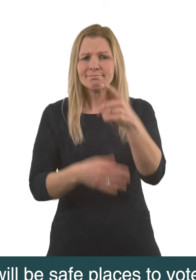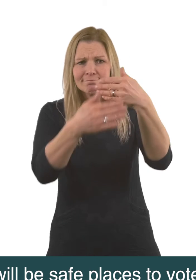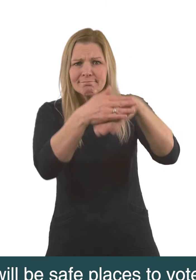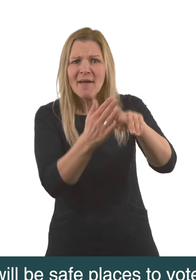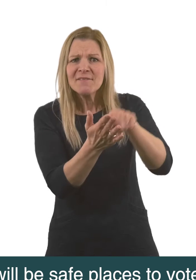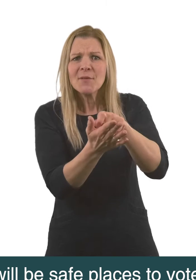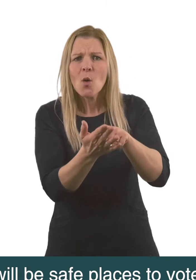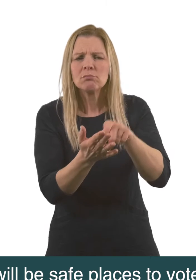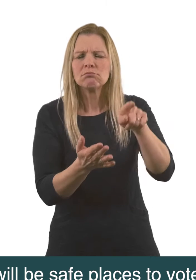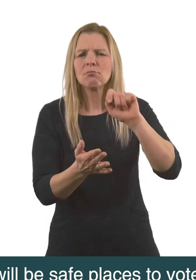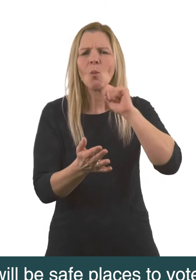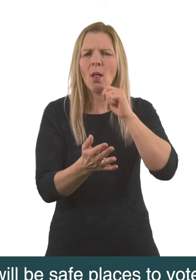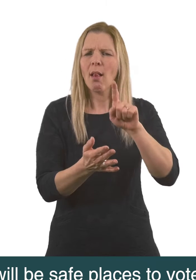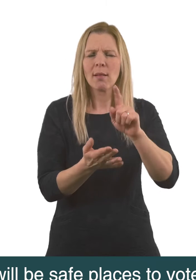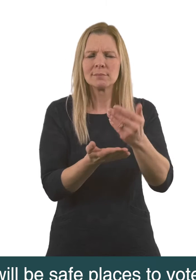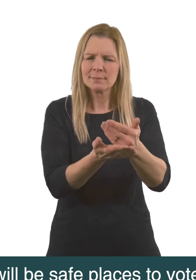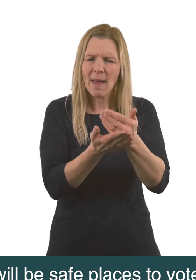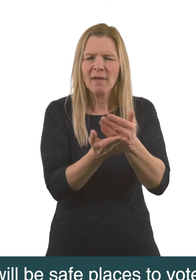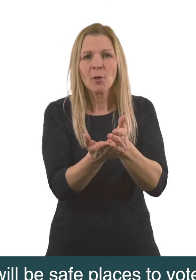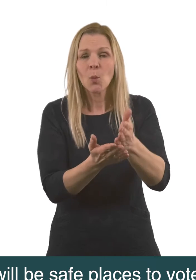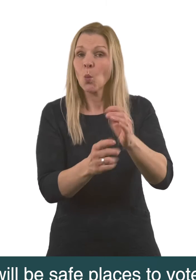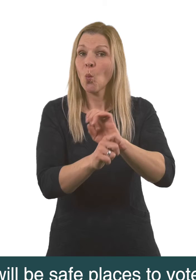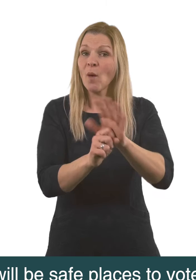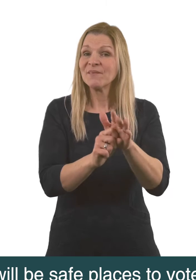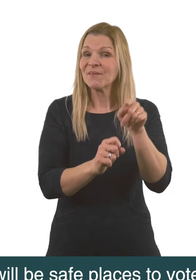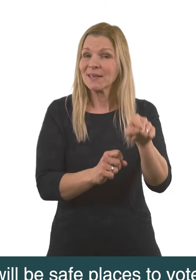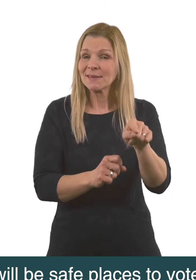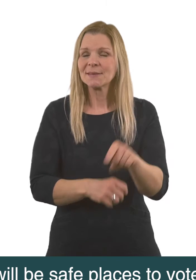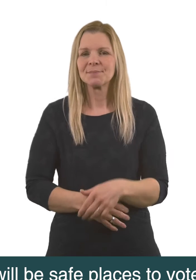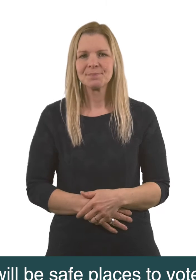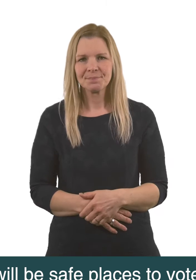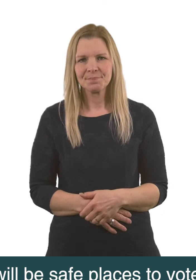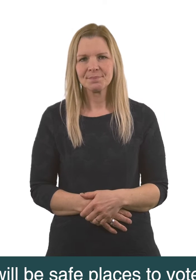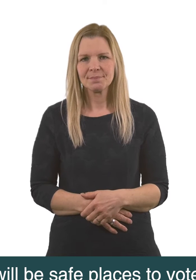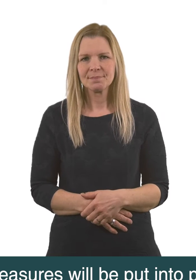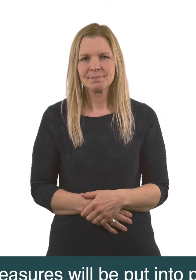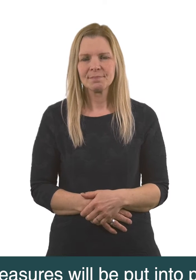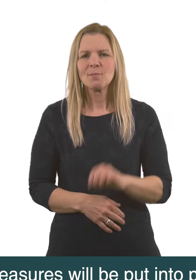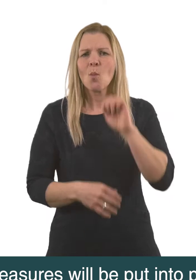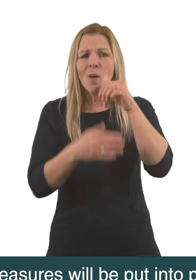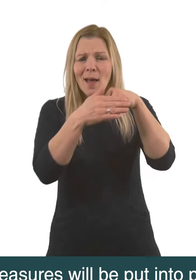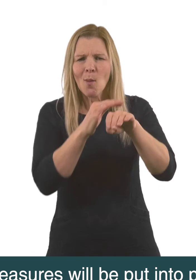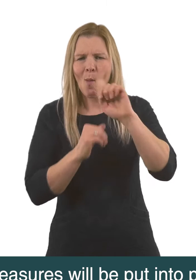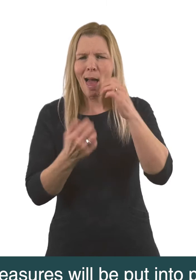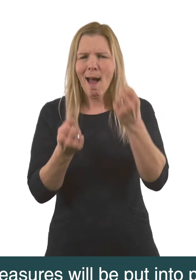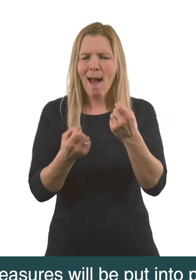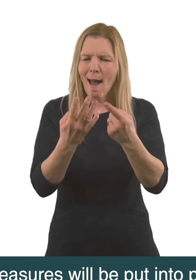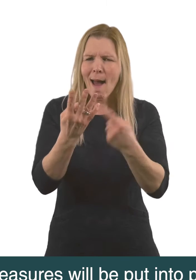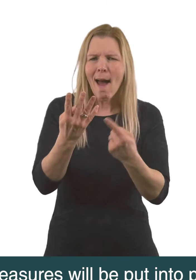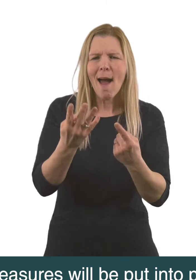Polling stations will be safe places to vote during Covid-19. A number of measures will be put into place